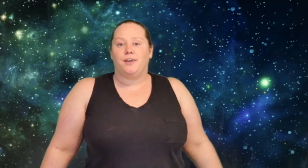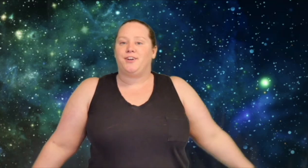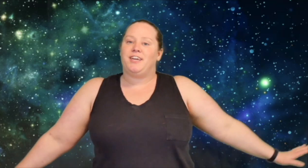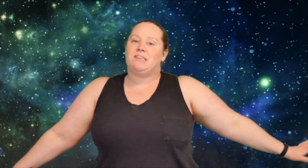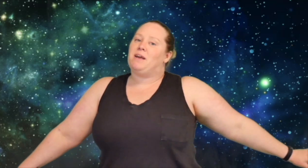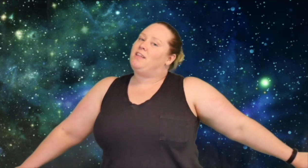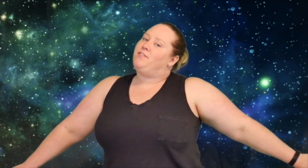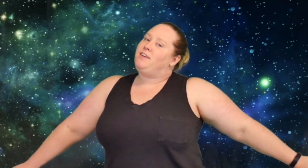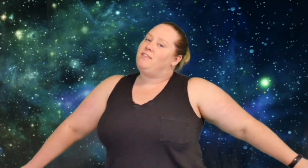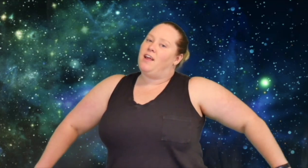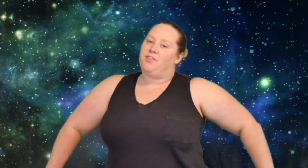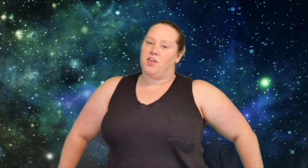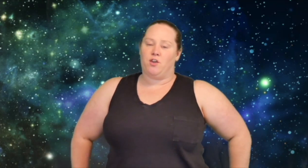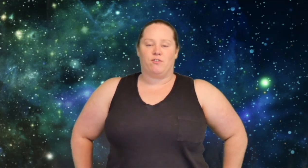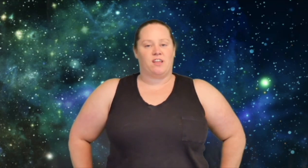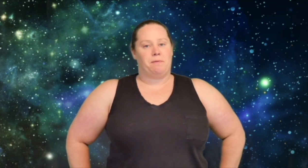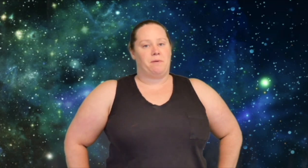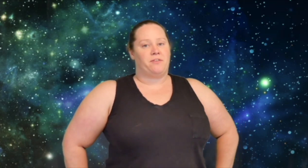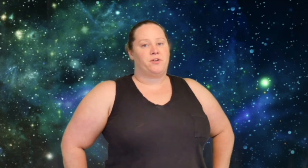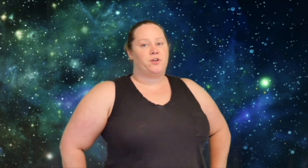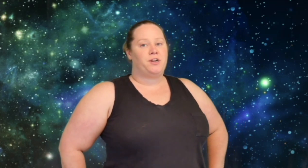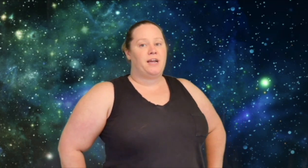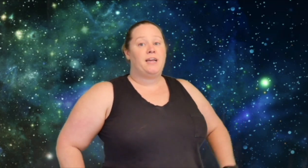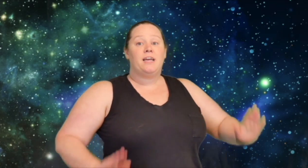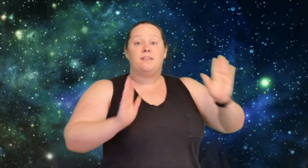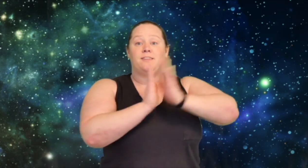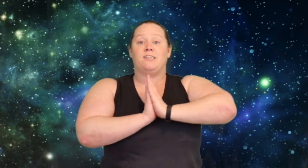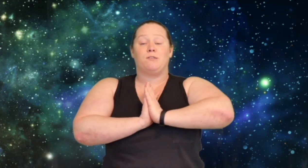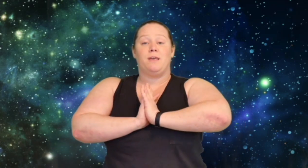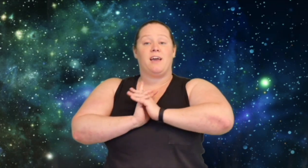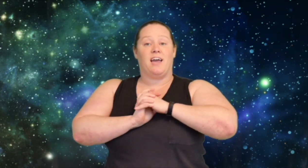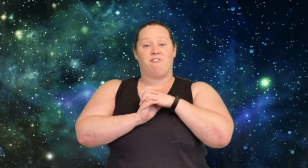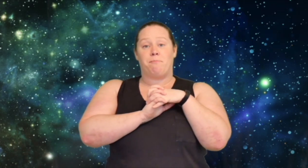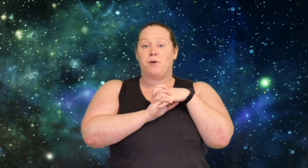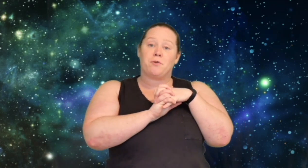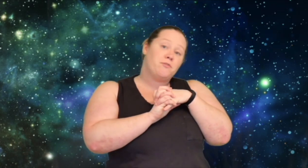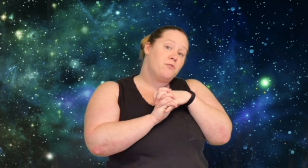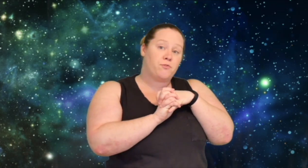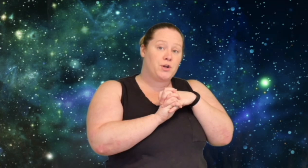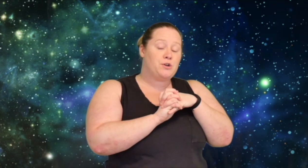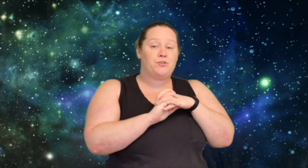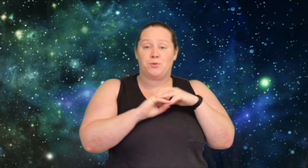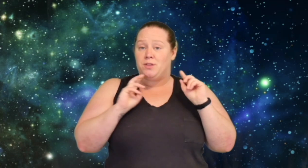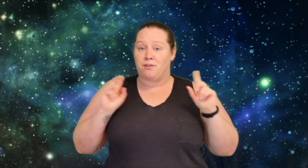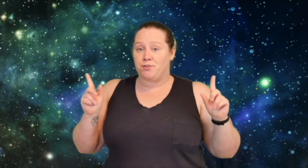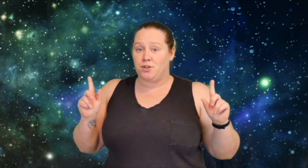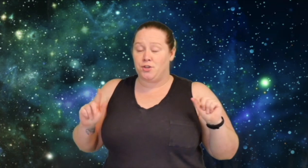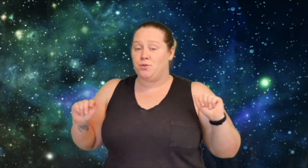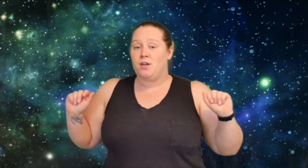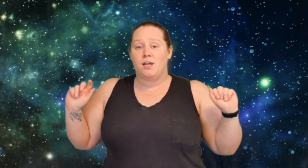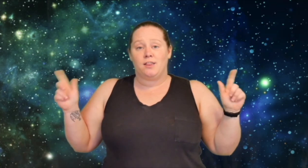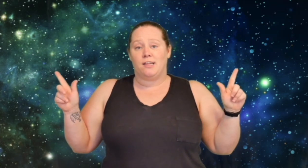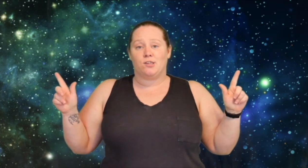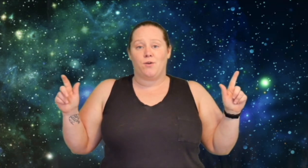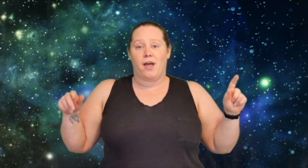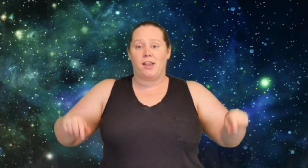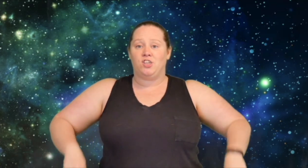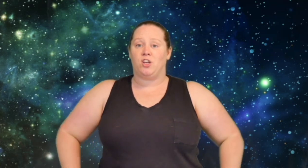Greetings my lovelies and thank you for stopping by the circle today. This week I have a book review for you, so without further ado let's go ahead and jump